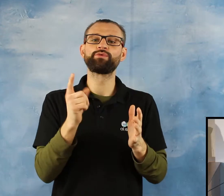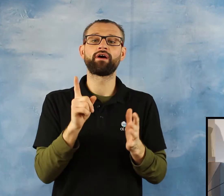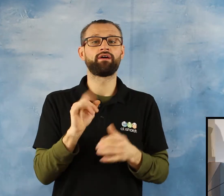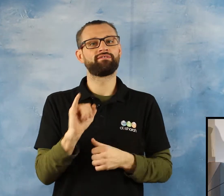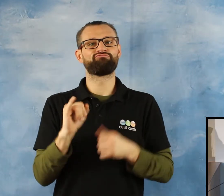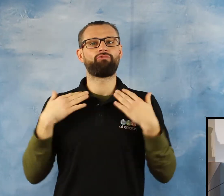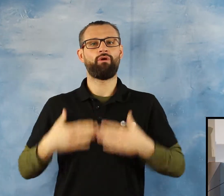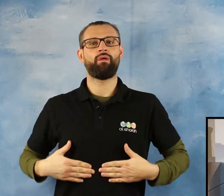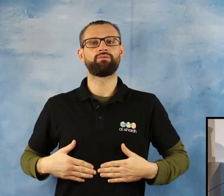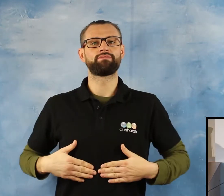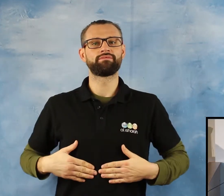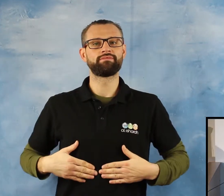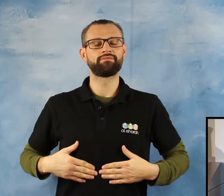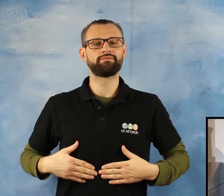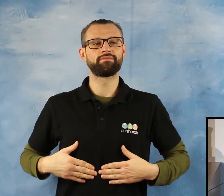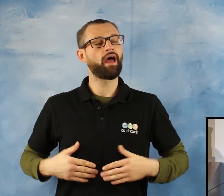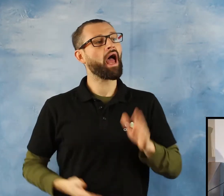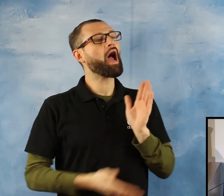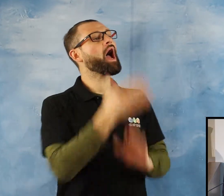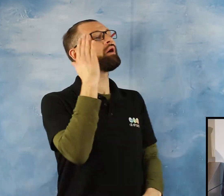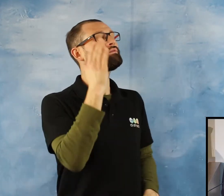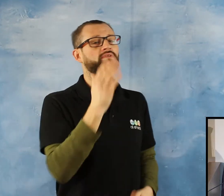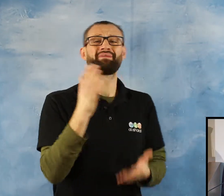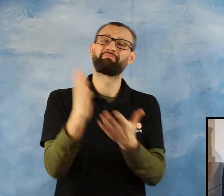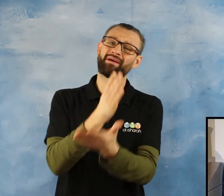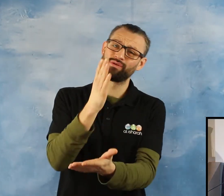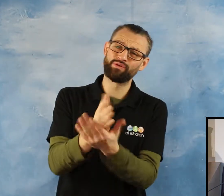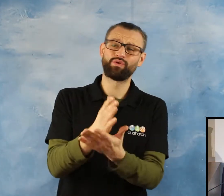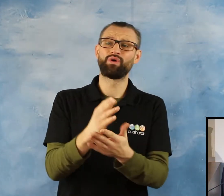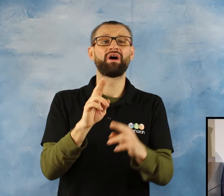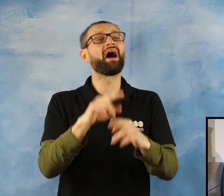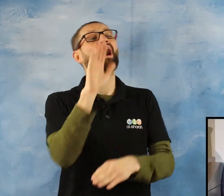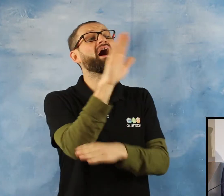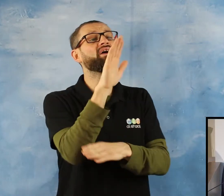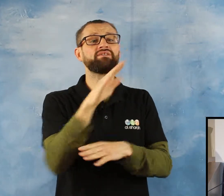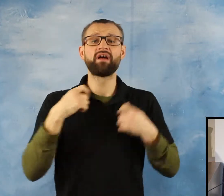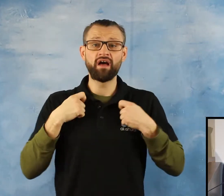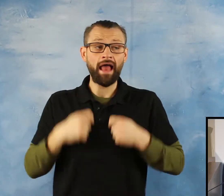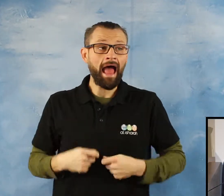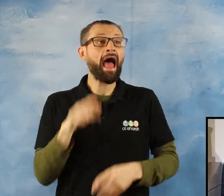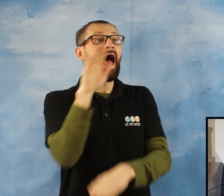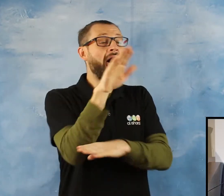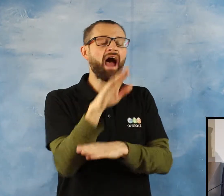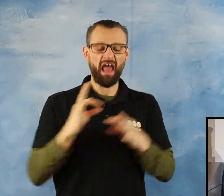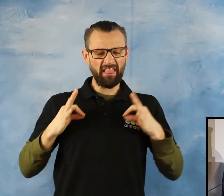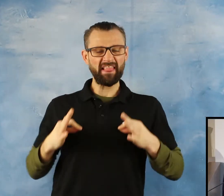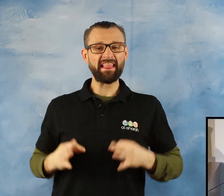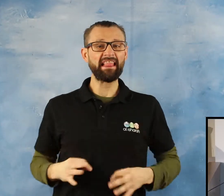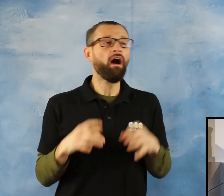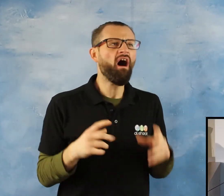make sure if you go out and there is no enough clothes, we regret. We feel pain of the cold. But